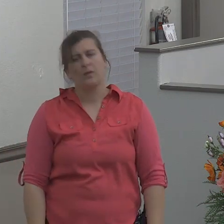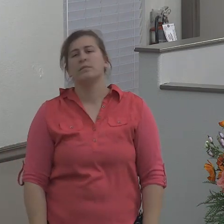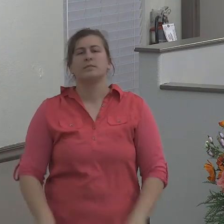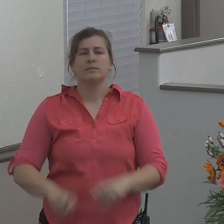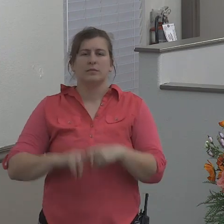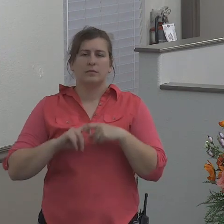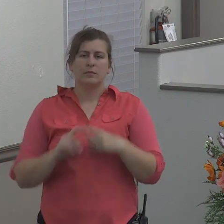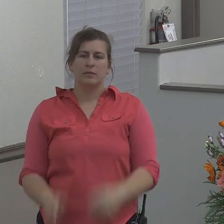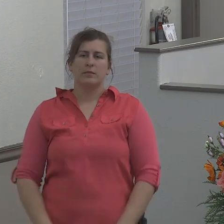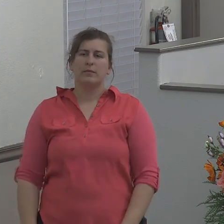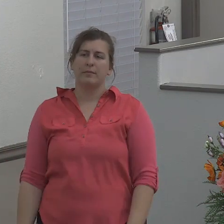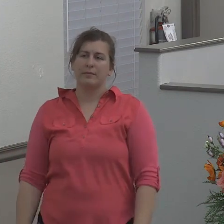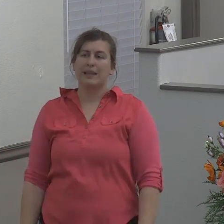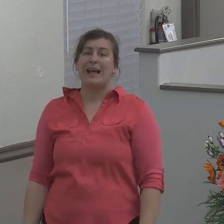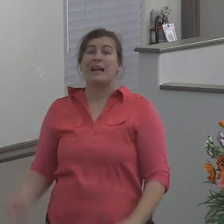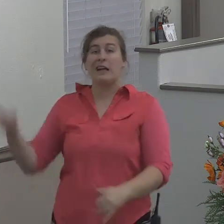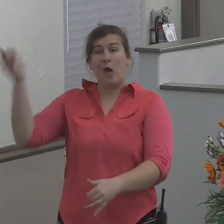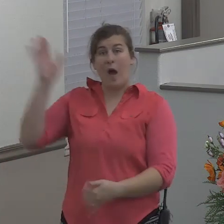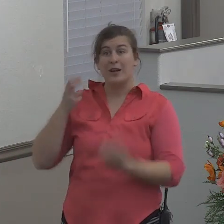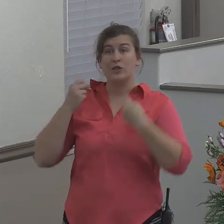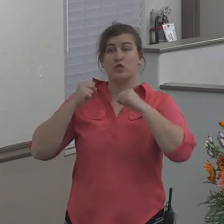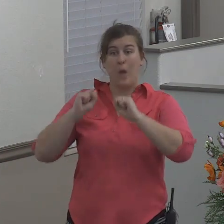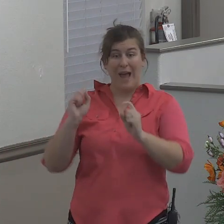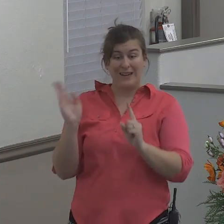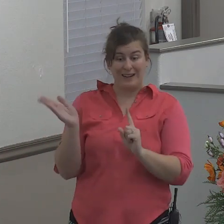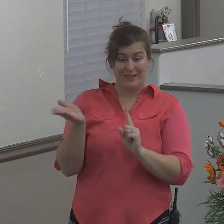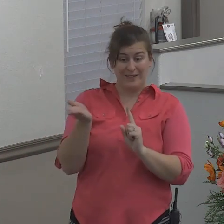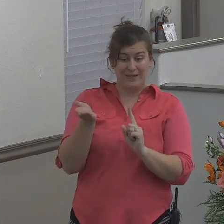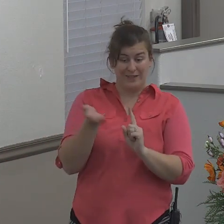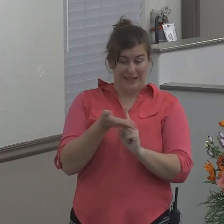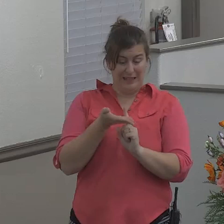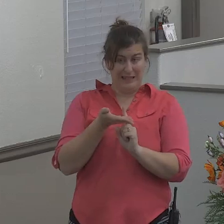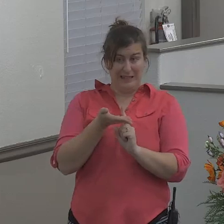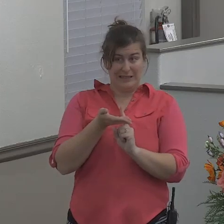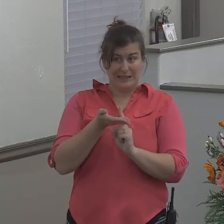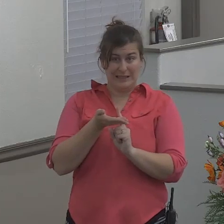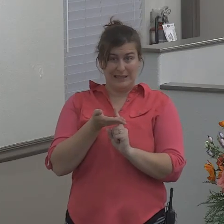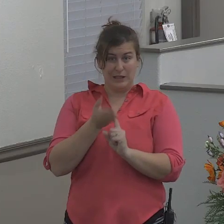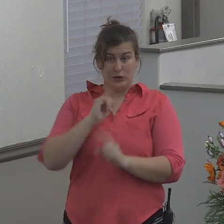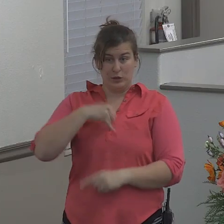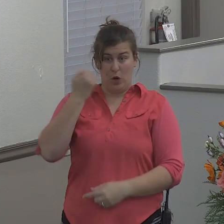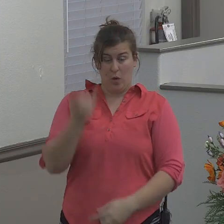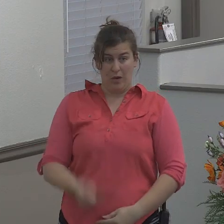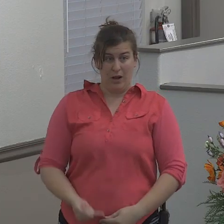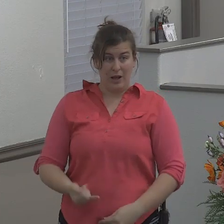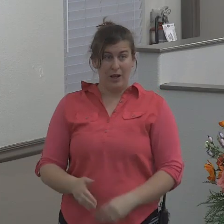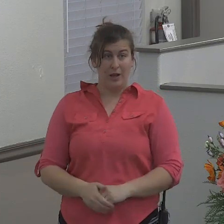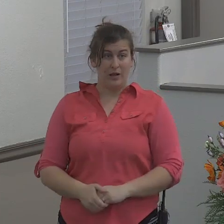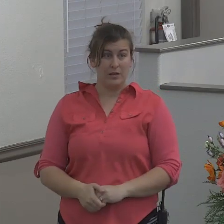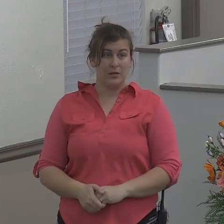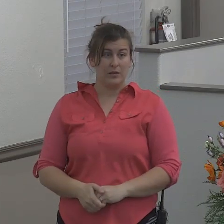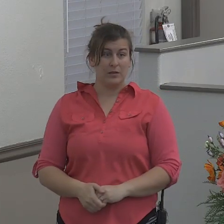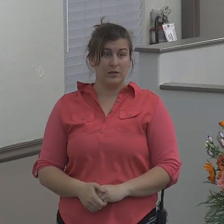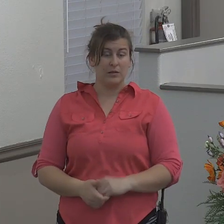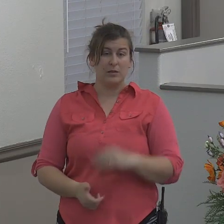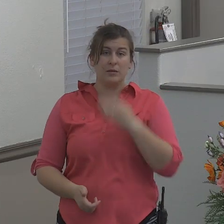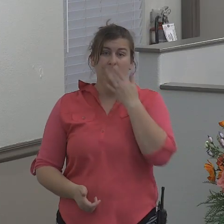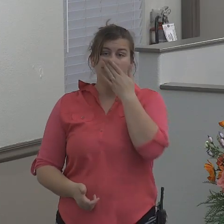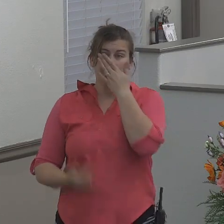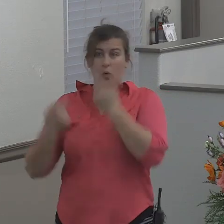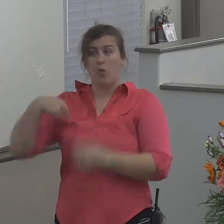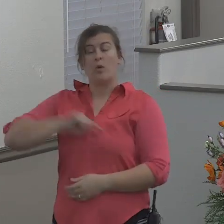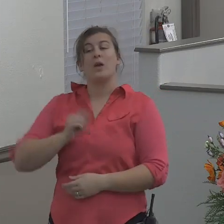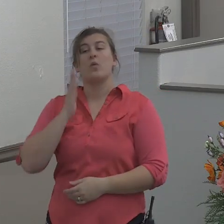on this man Jonah he is going to deal with him personally we are going to have an answer here to the question that is often asked